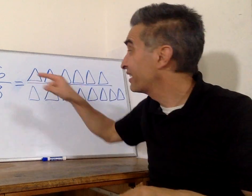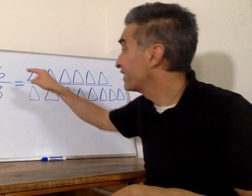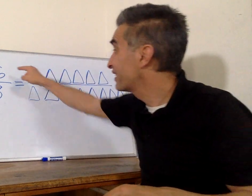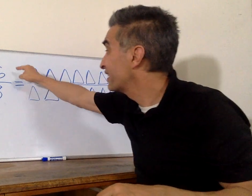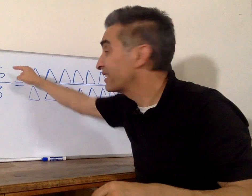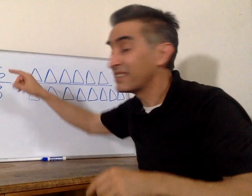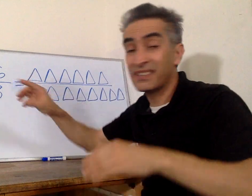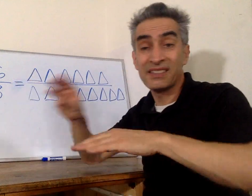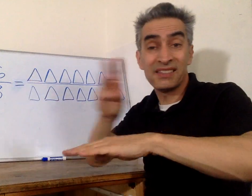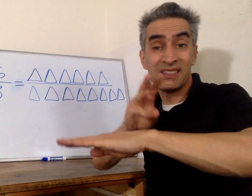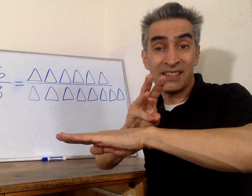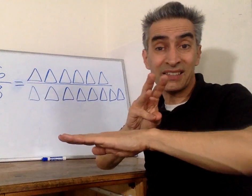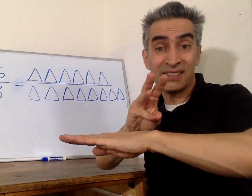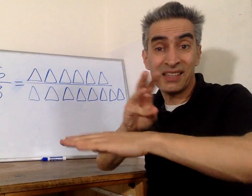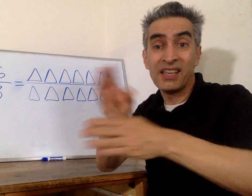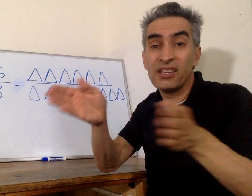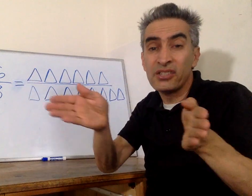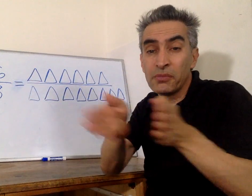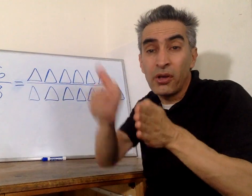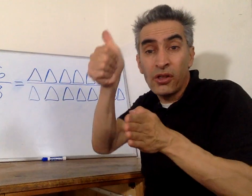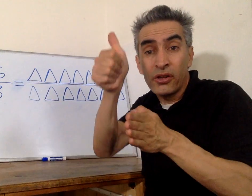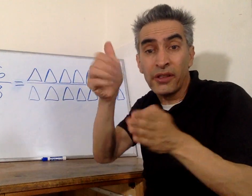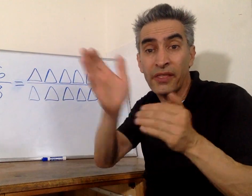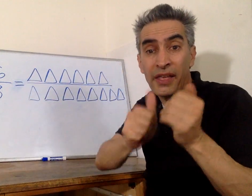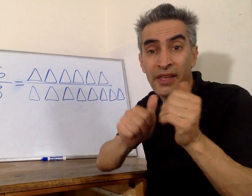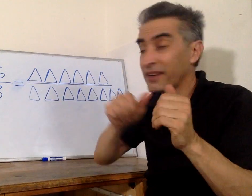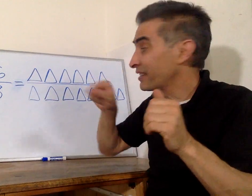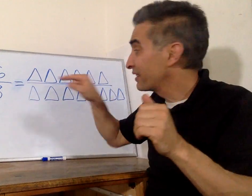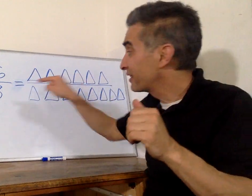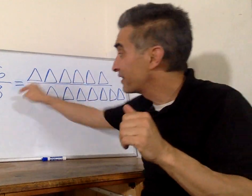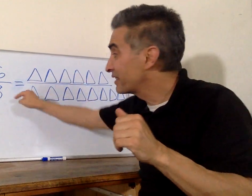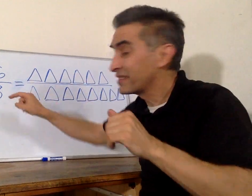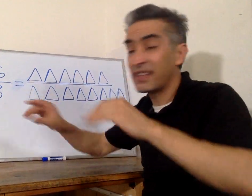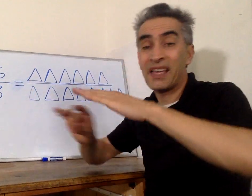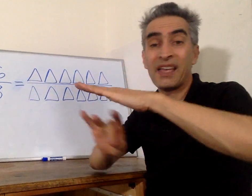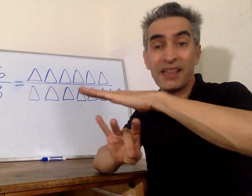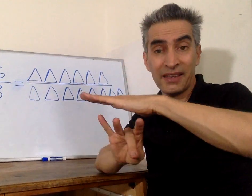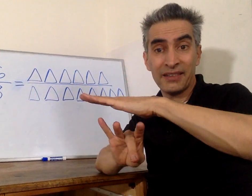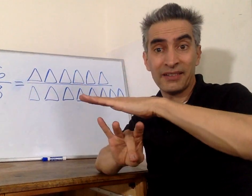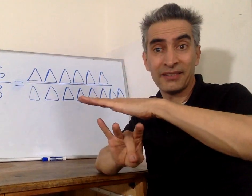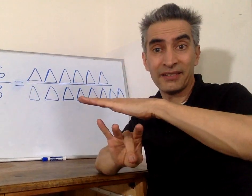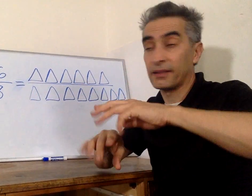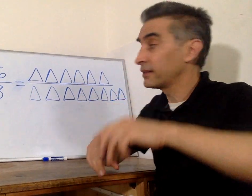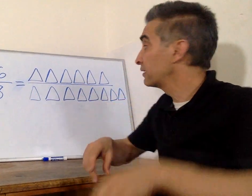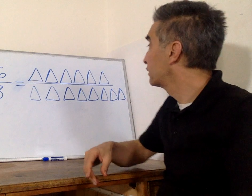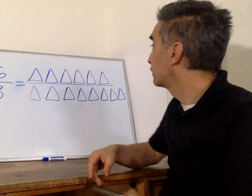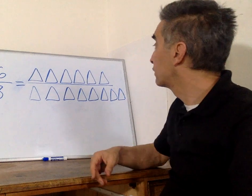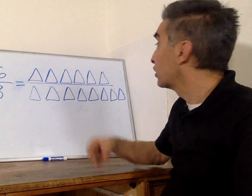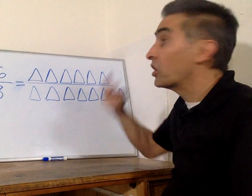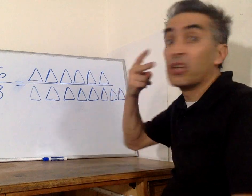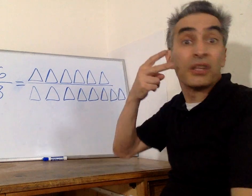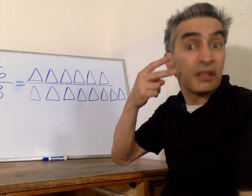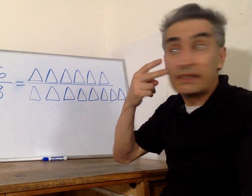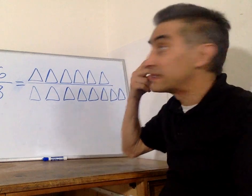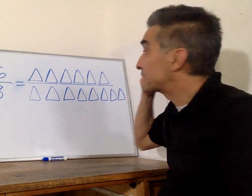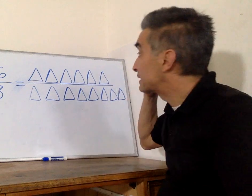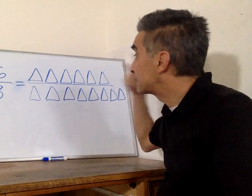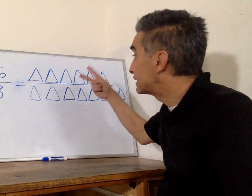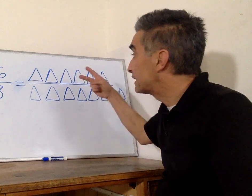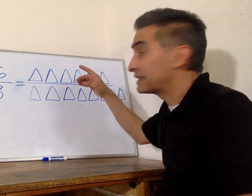Because this six in the numerator. Because smaller than this eight in the denominator. You see the six